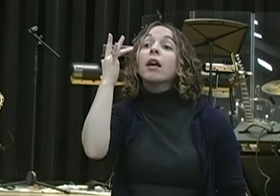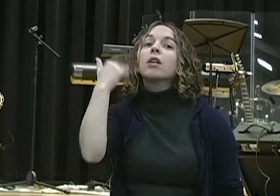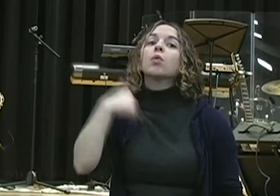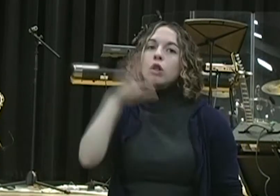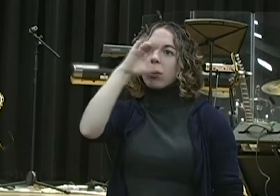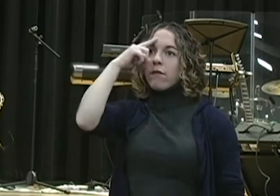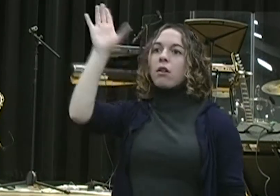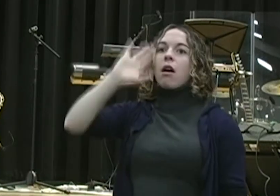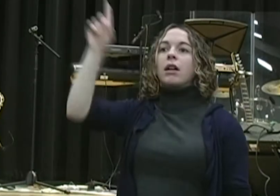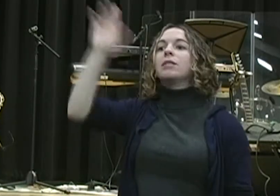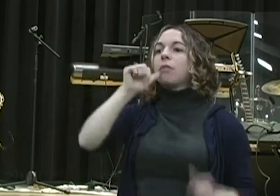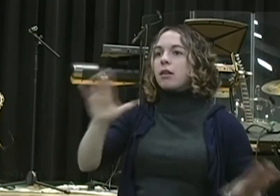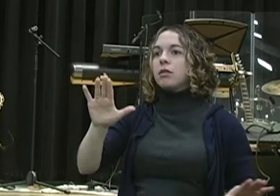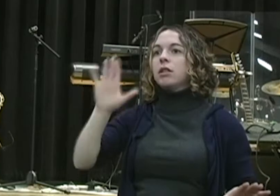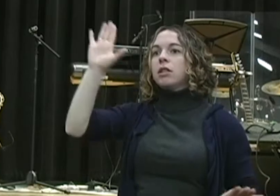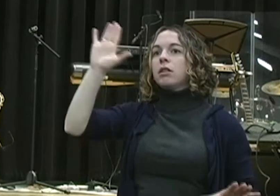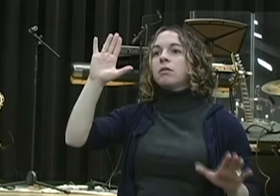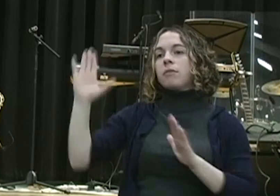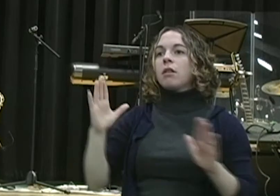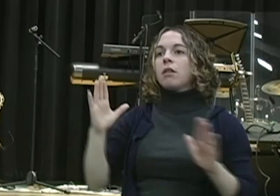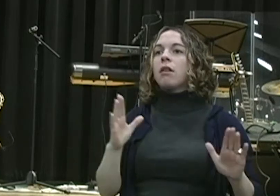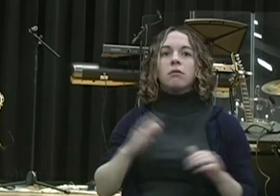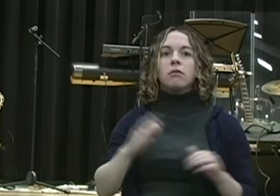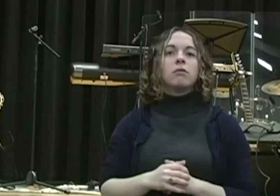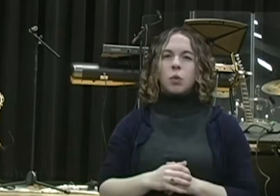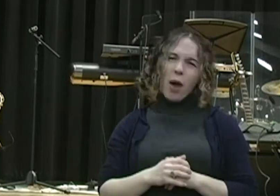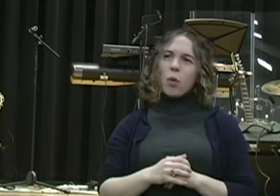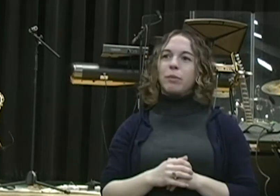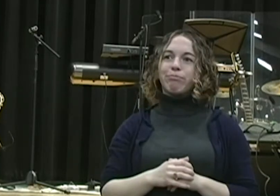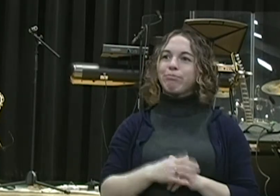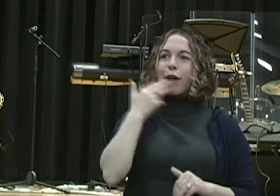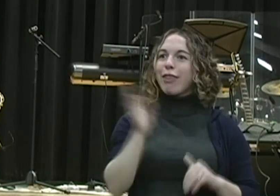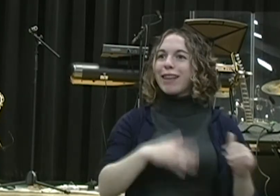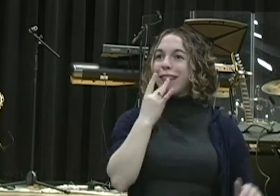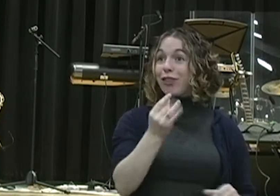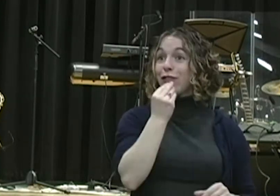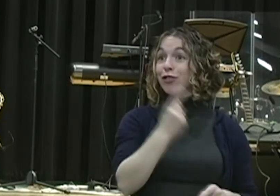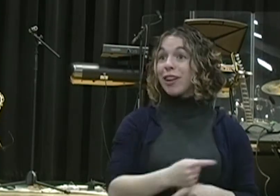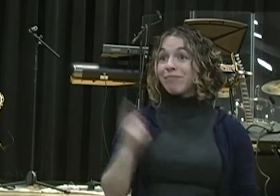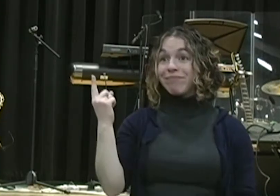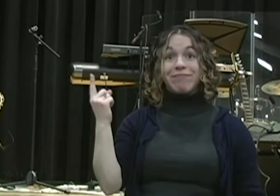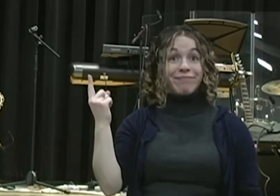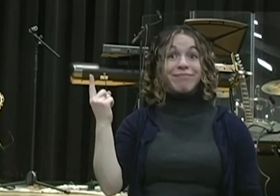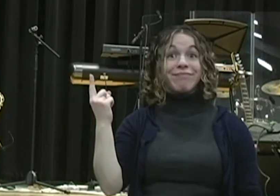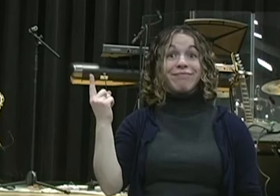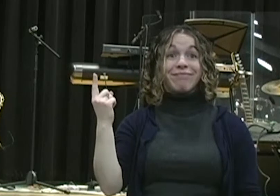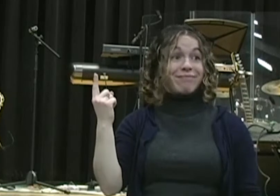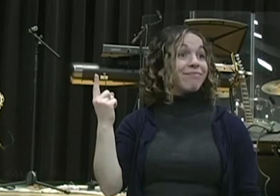And there is no tasty morsel that could bless me more than one speck of the anointing of